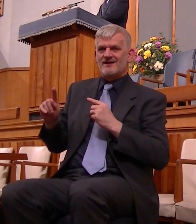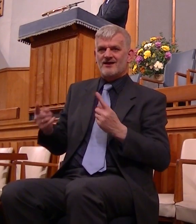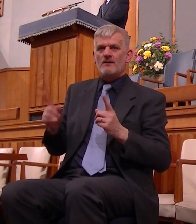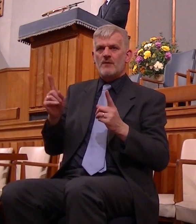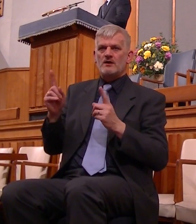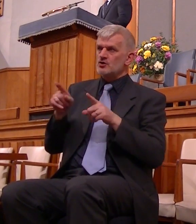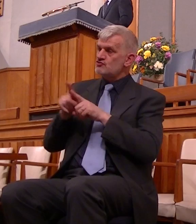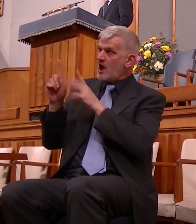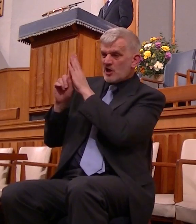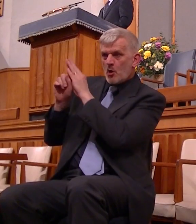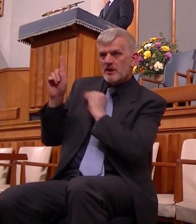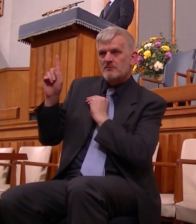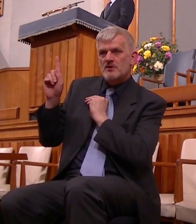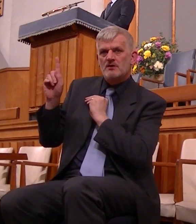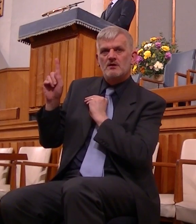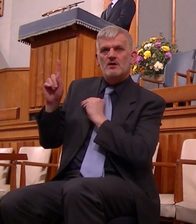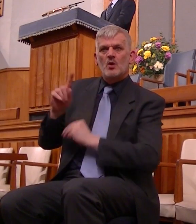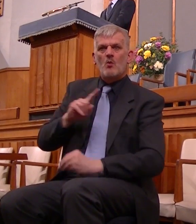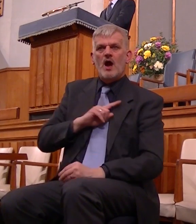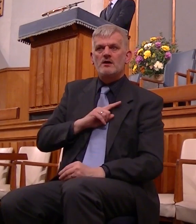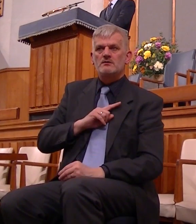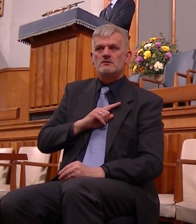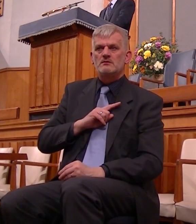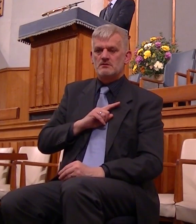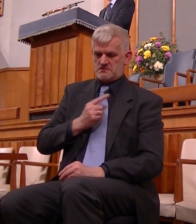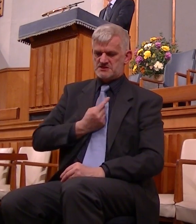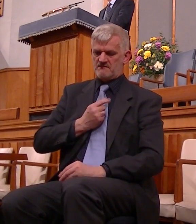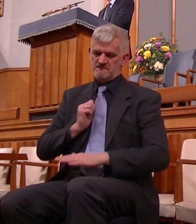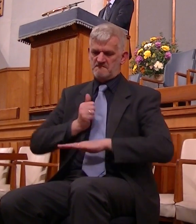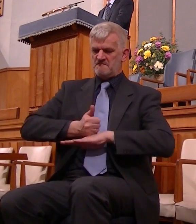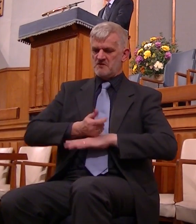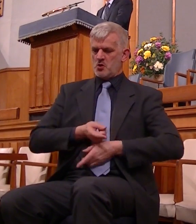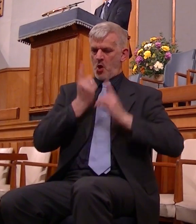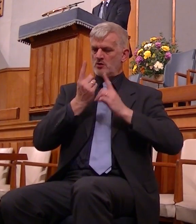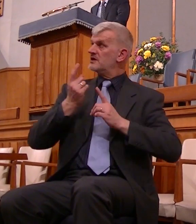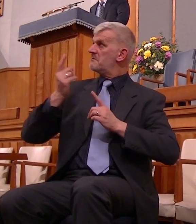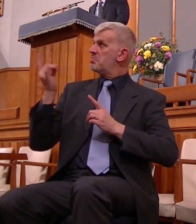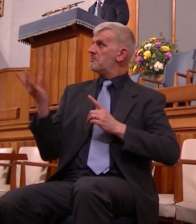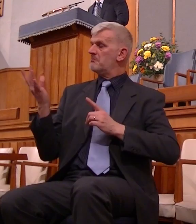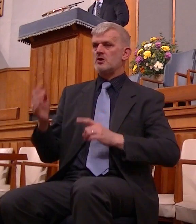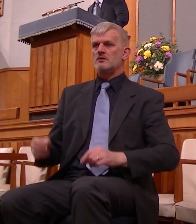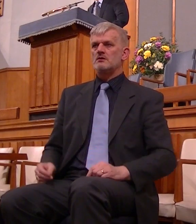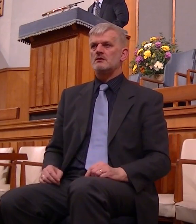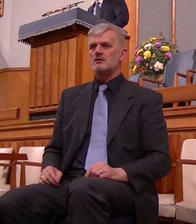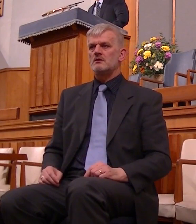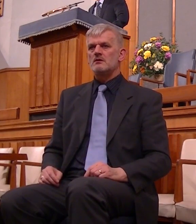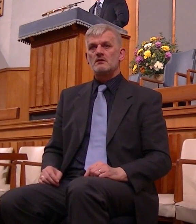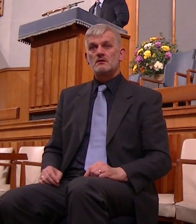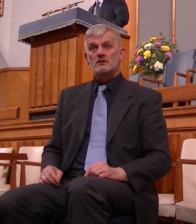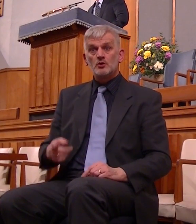imitate him in that we appoint ourselves our own God have you ever looked at it like that?